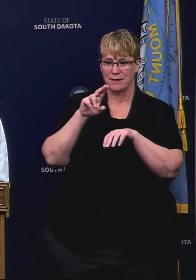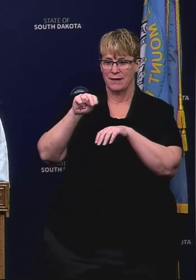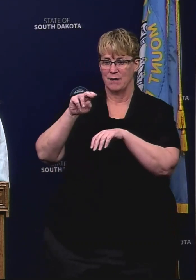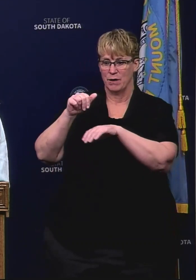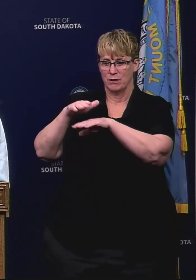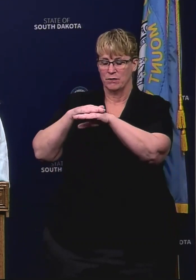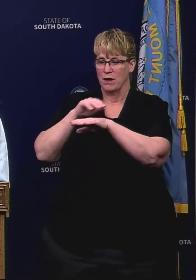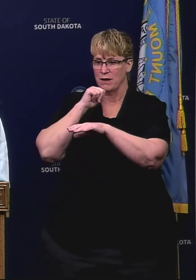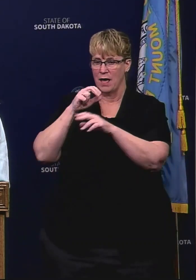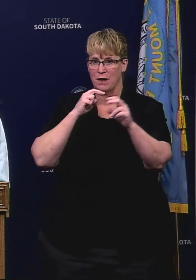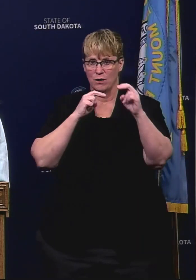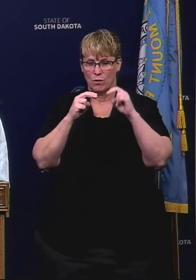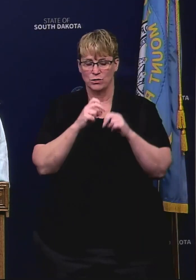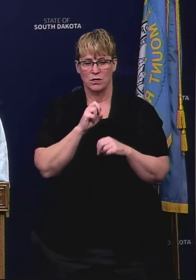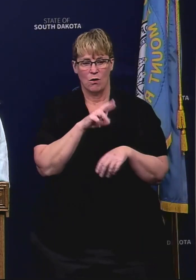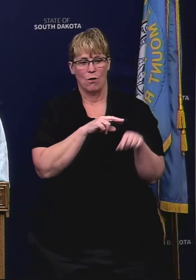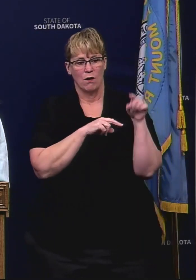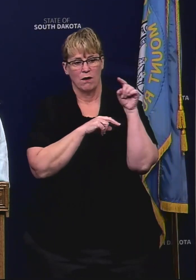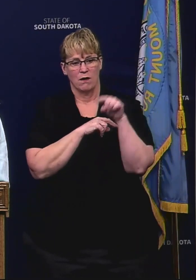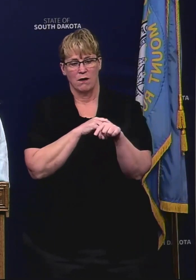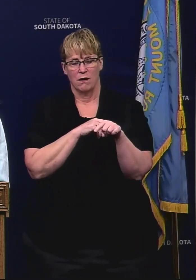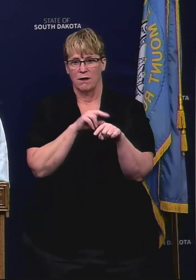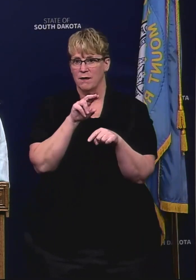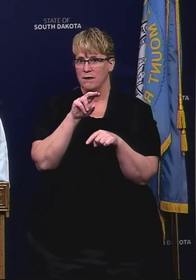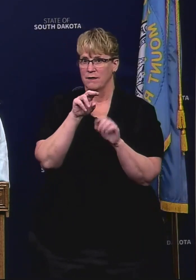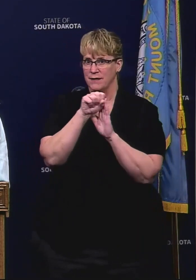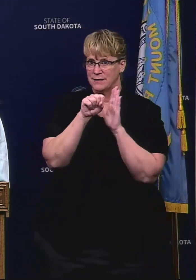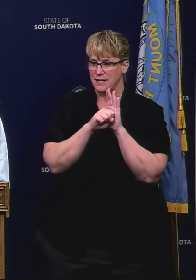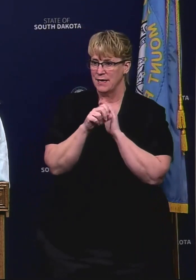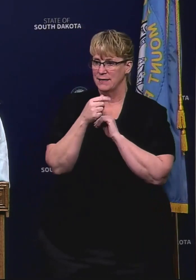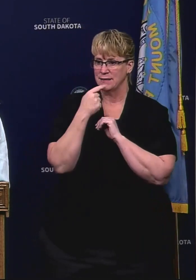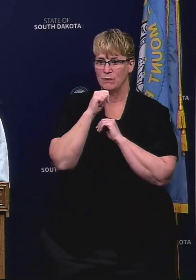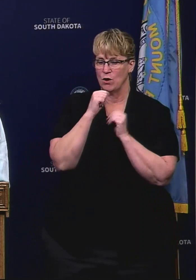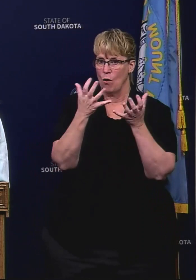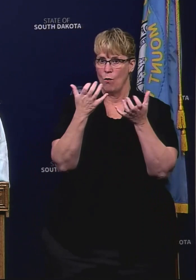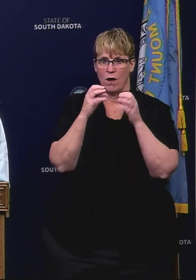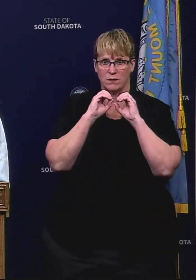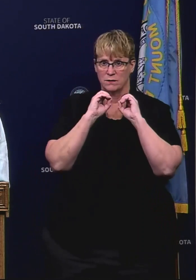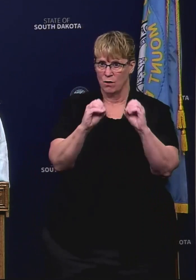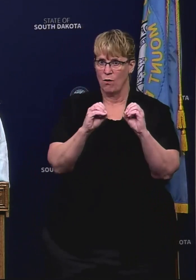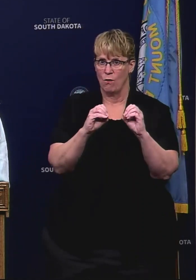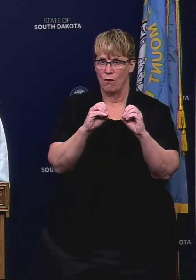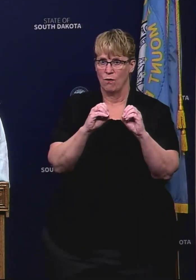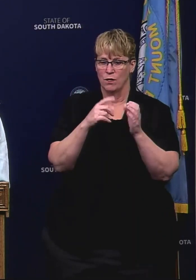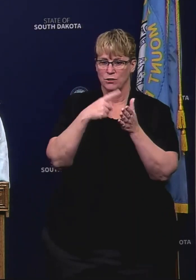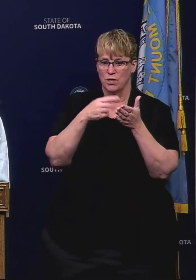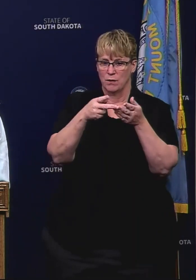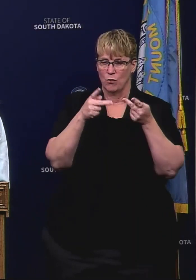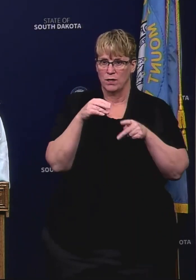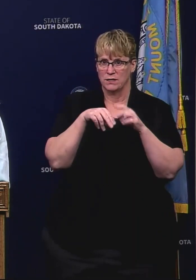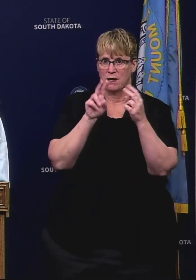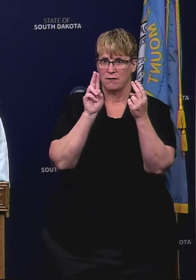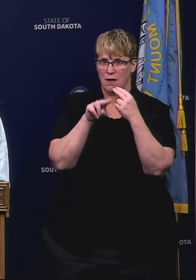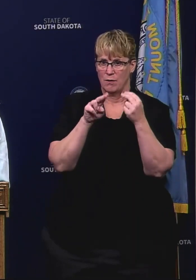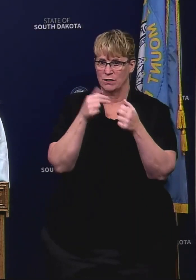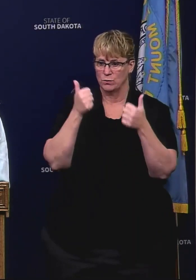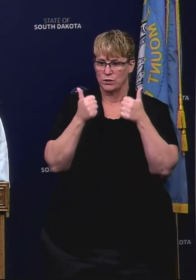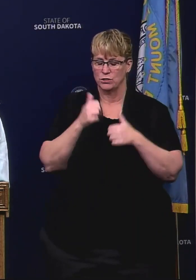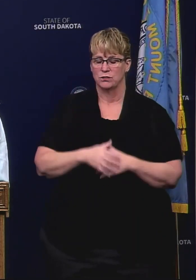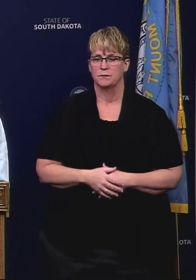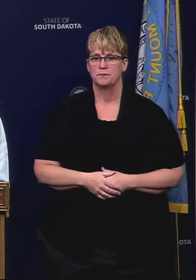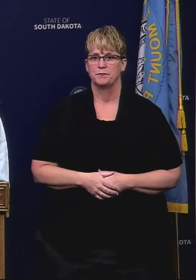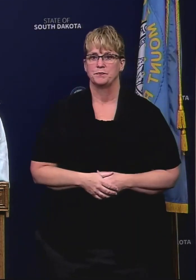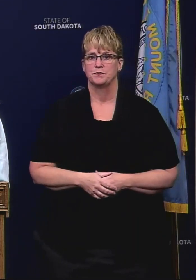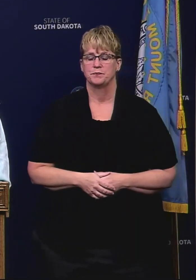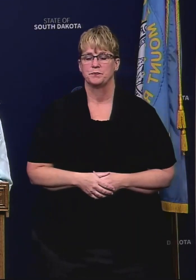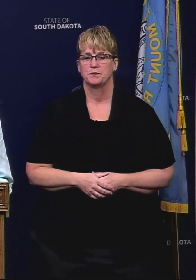willing to negotiate or has the state saying we do not want any checkpoints on U.S. and state highways? What we really need to see